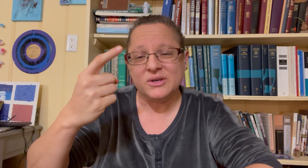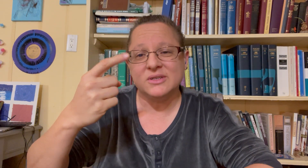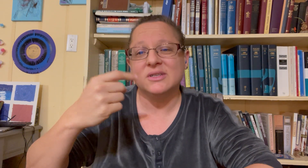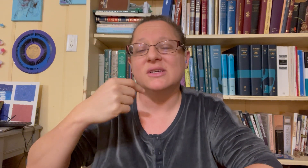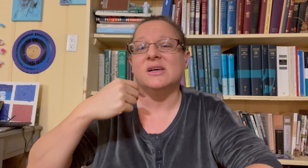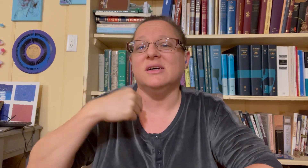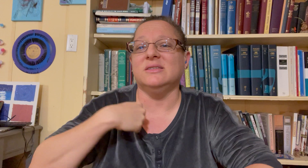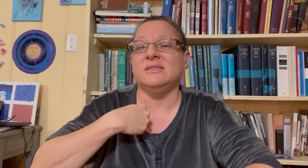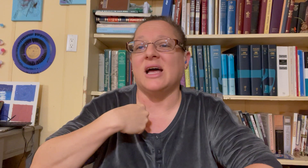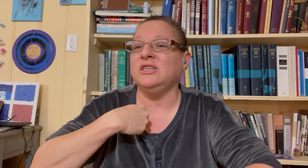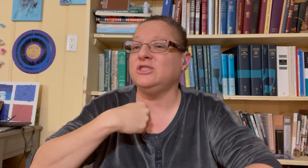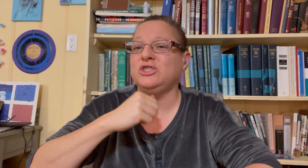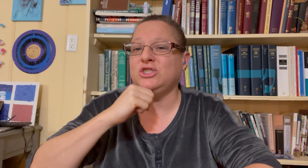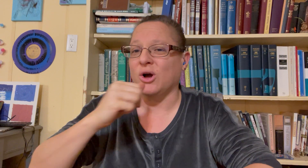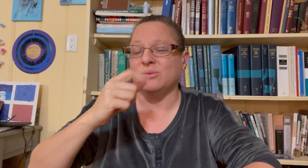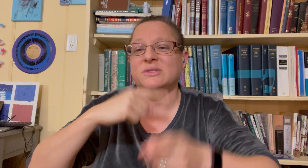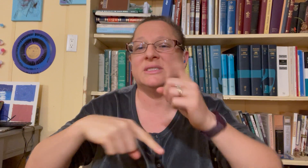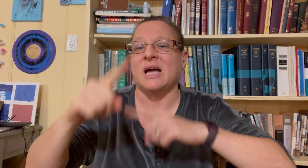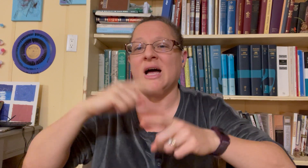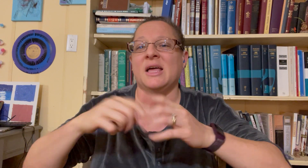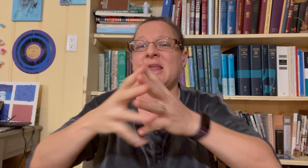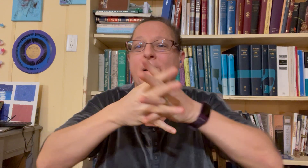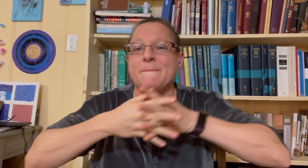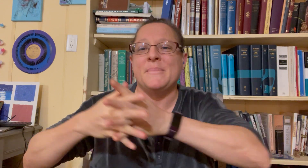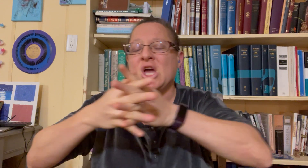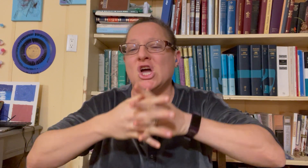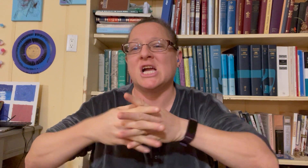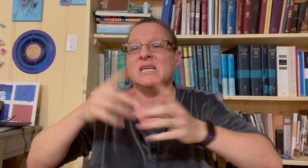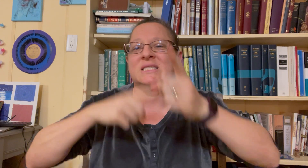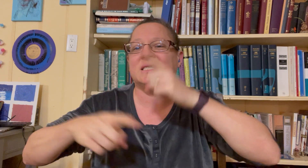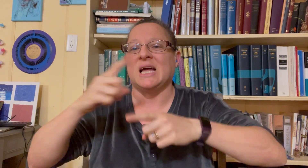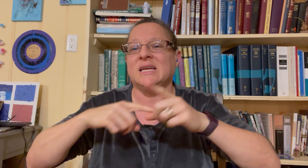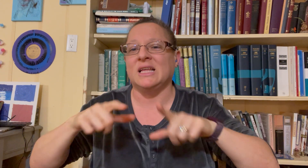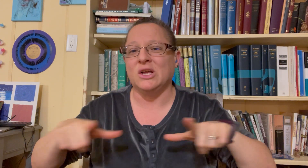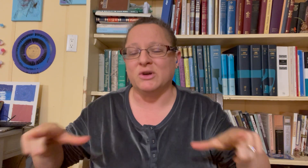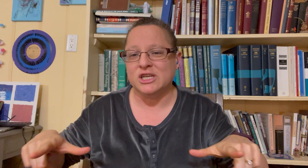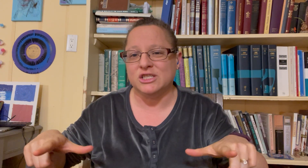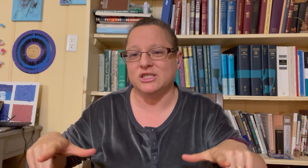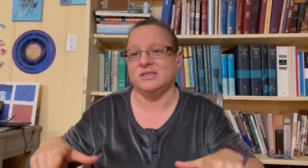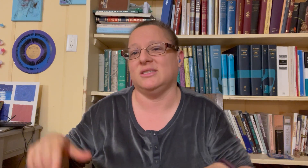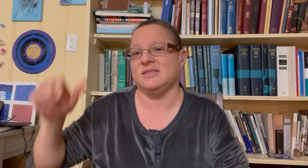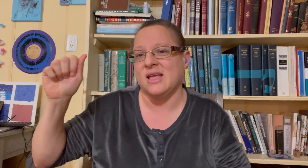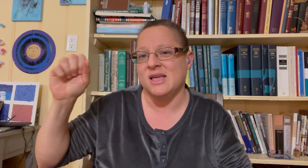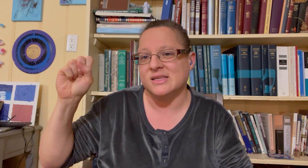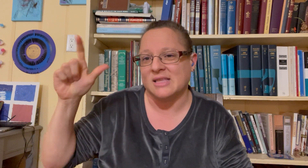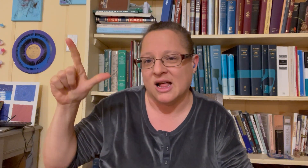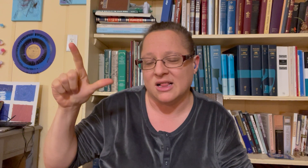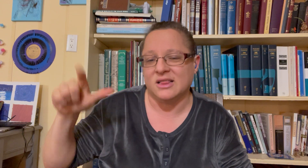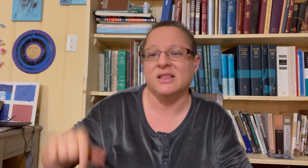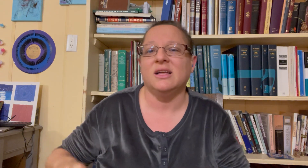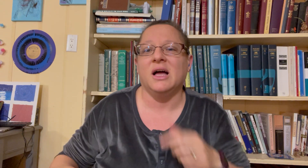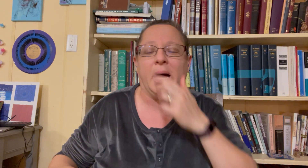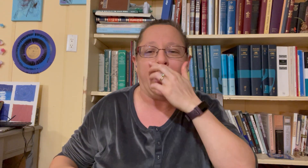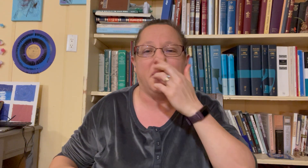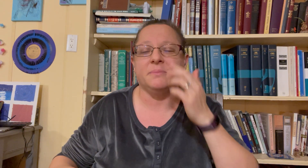is I don't sign American Sign Language that's ASL um